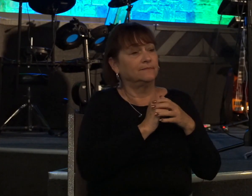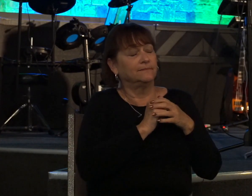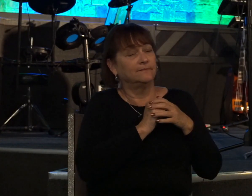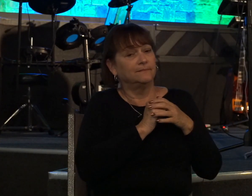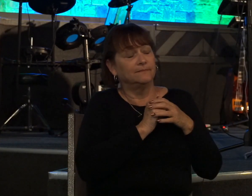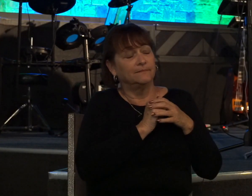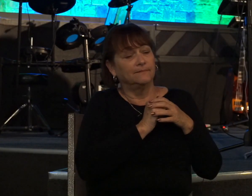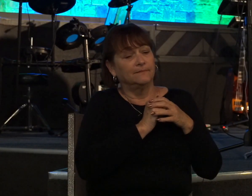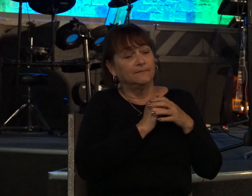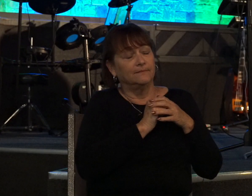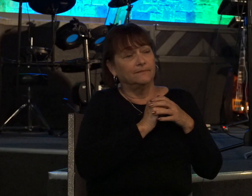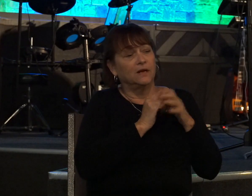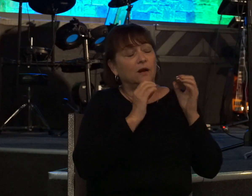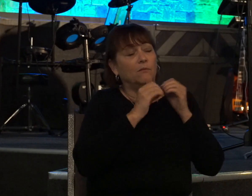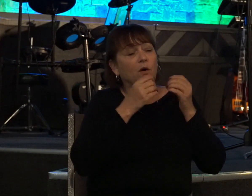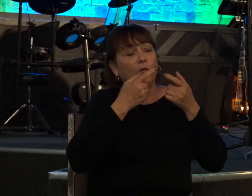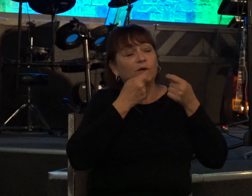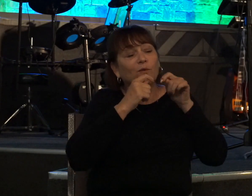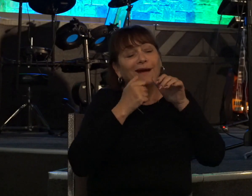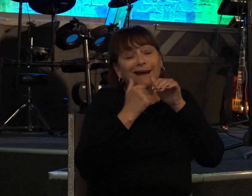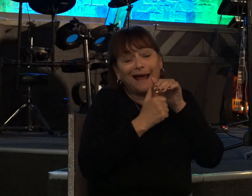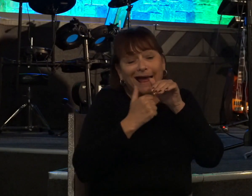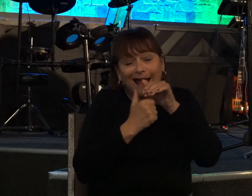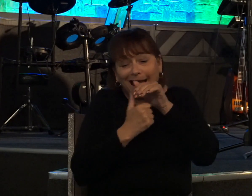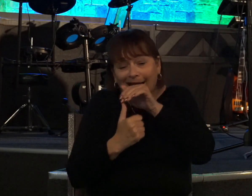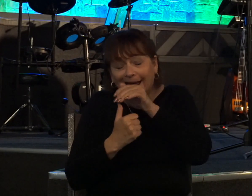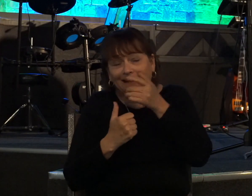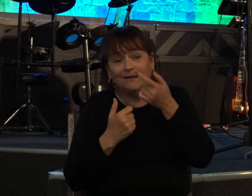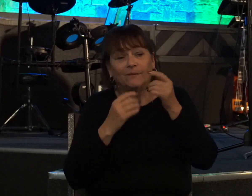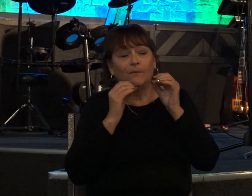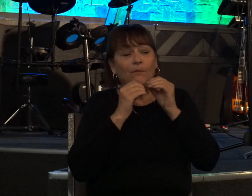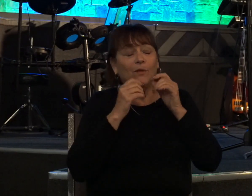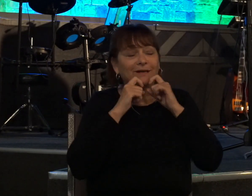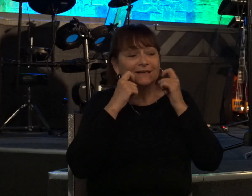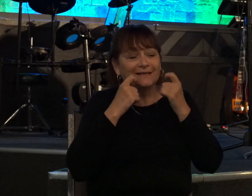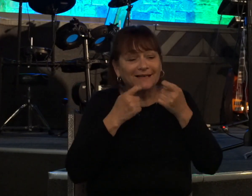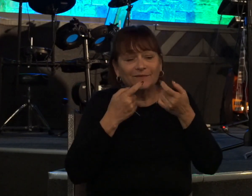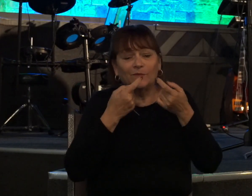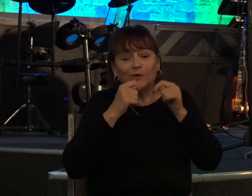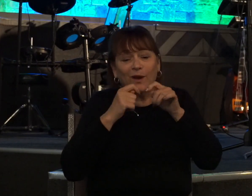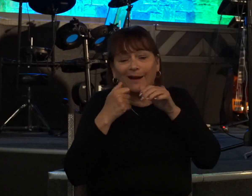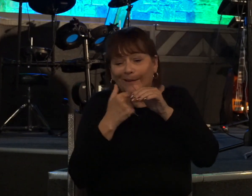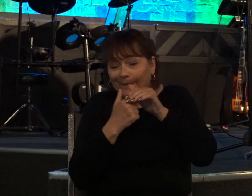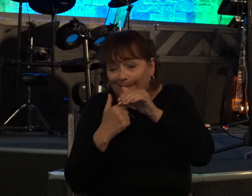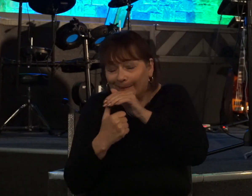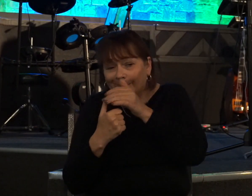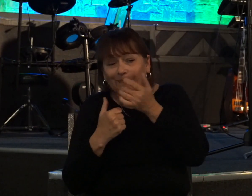the more that we're trying to hide it the more sin we're committing to hide it the more consequences are going to come with it